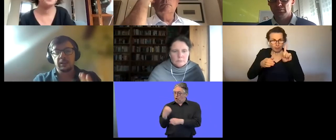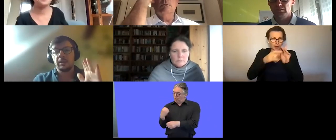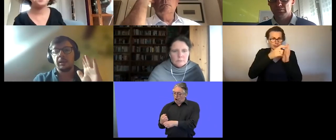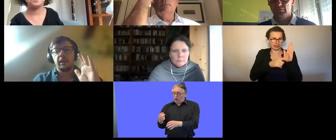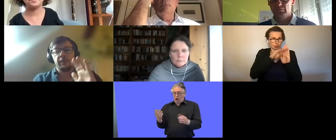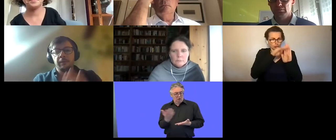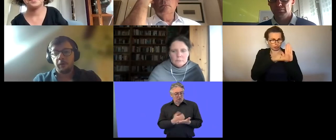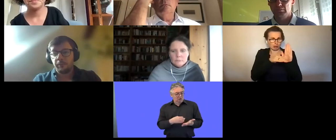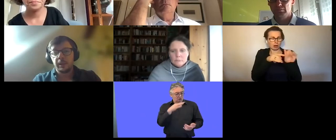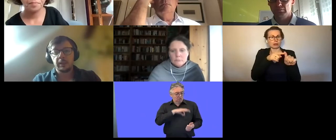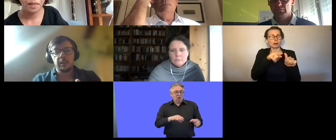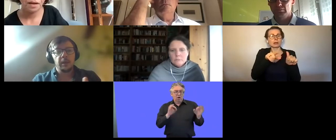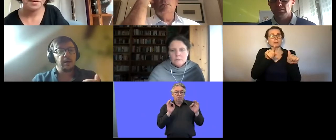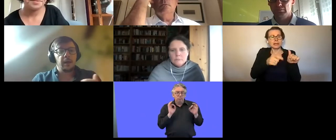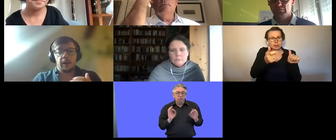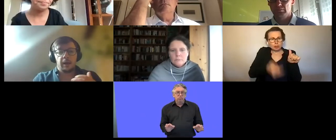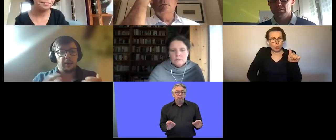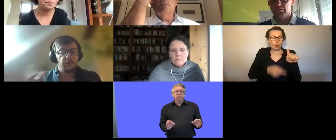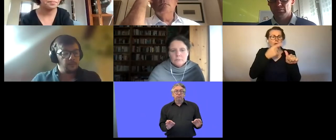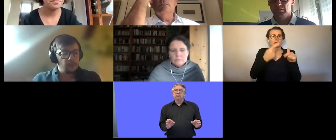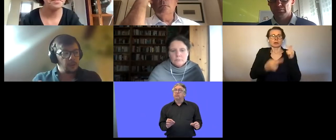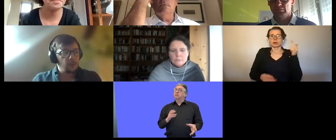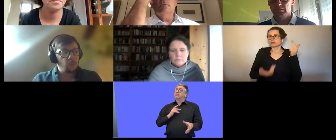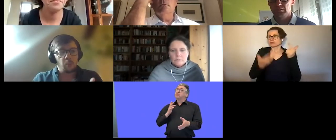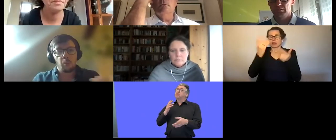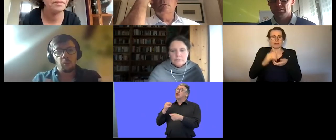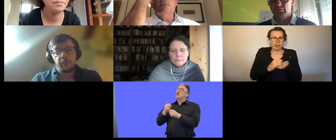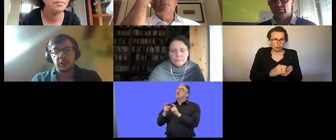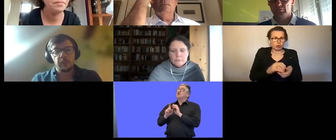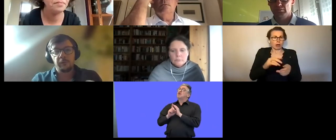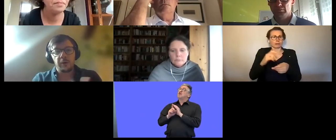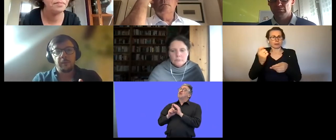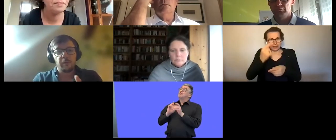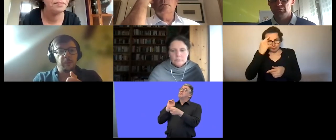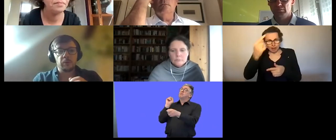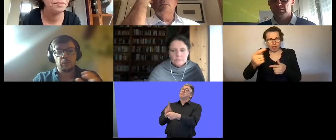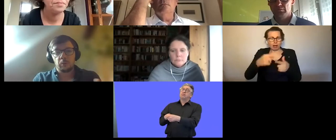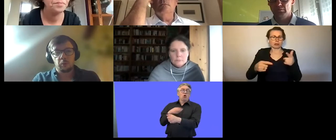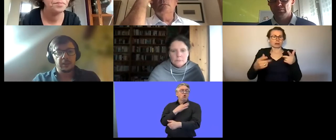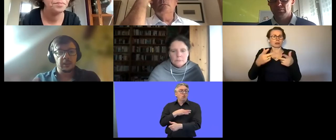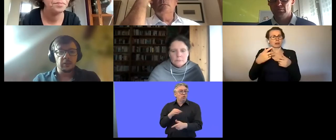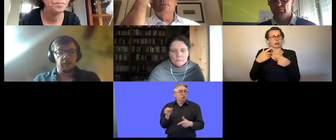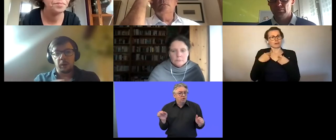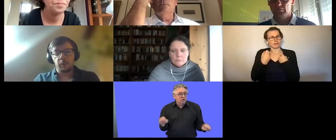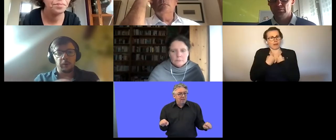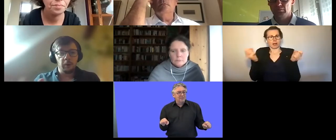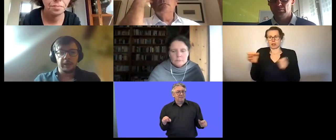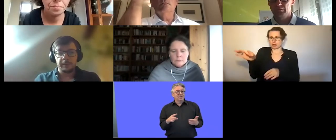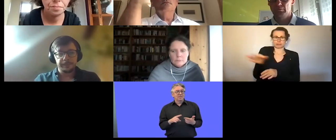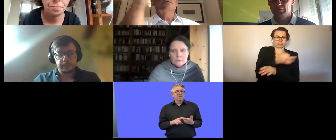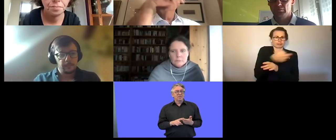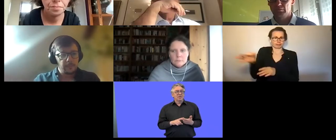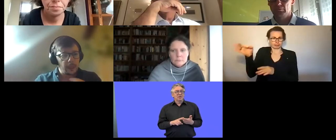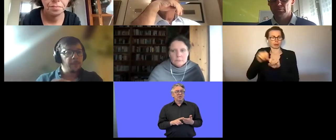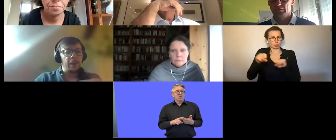representation representation involvement uh where possible freedom of the person to to transition from one to the other